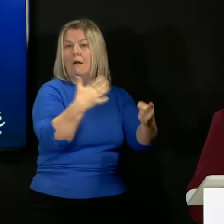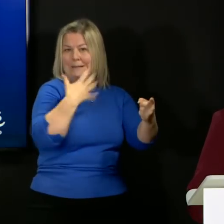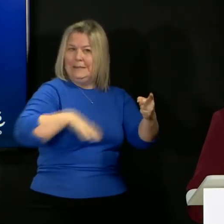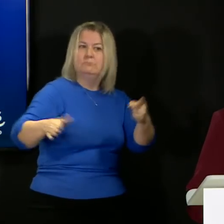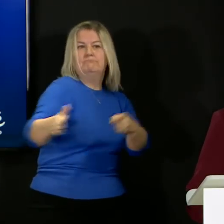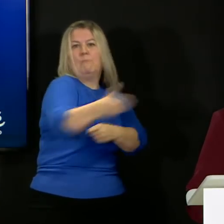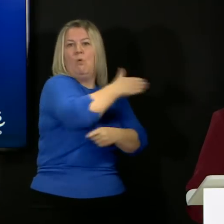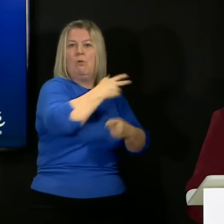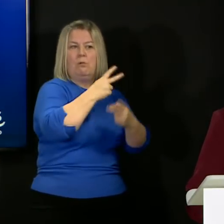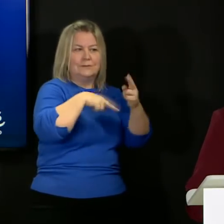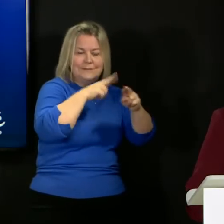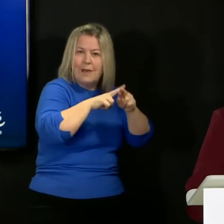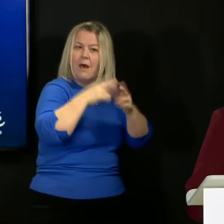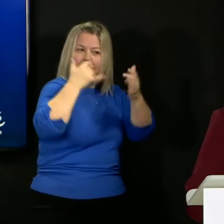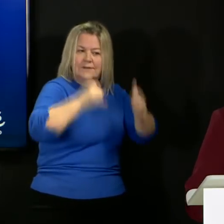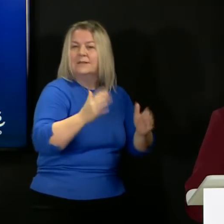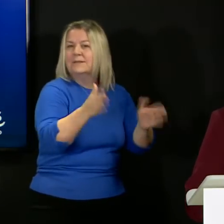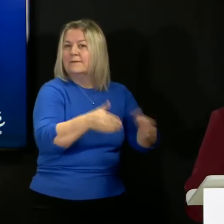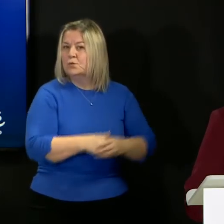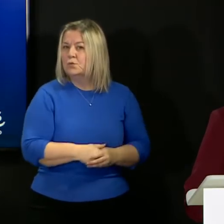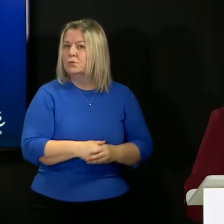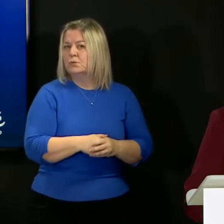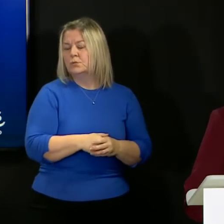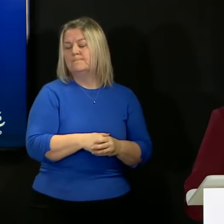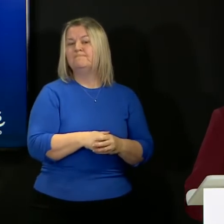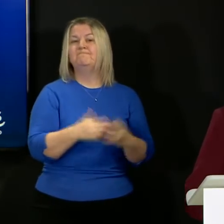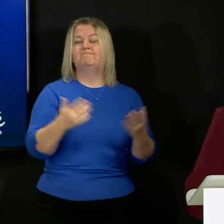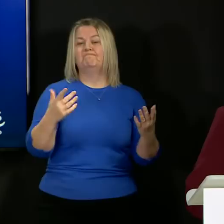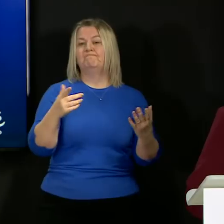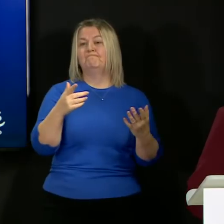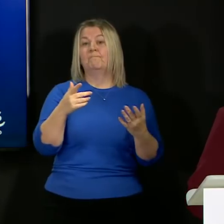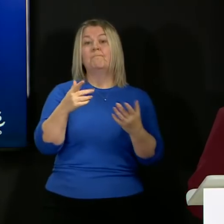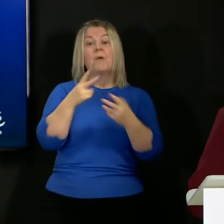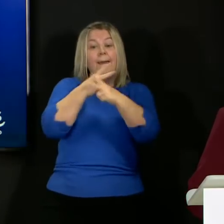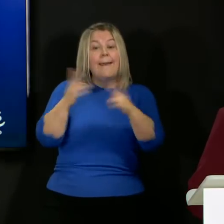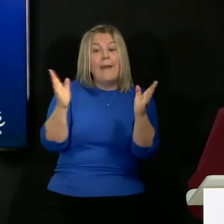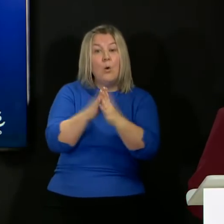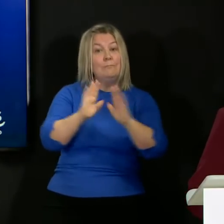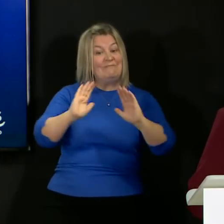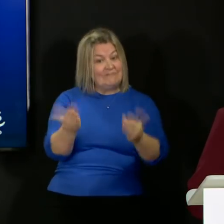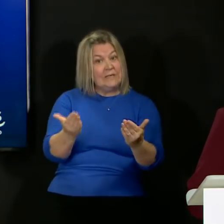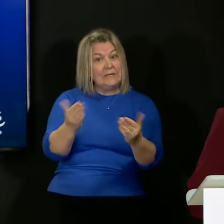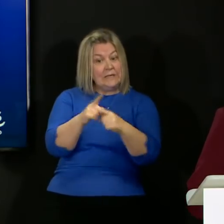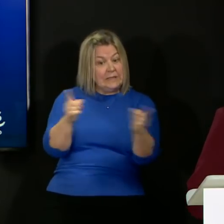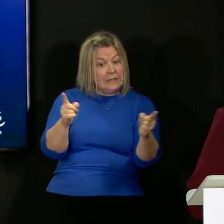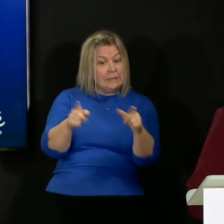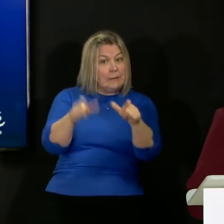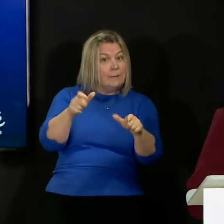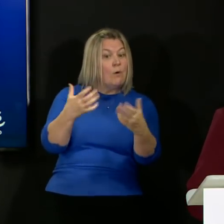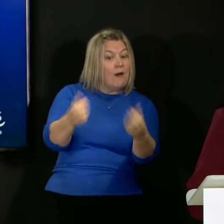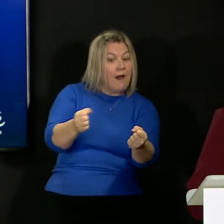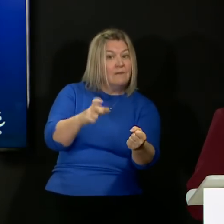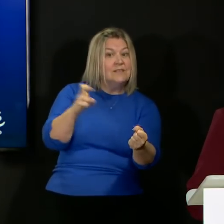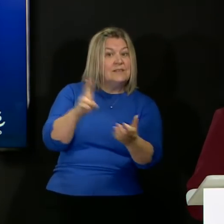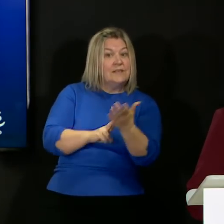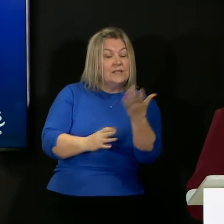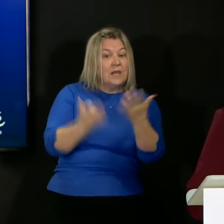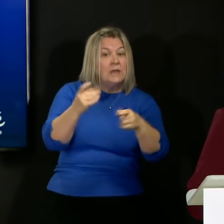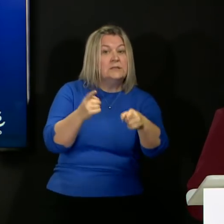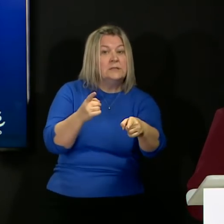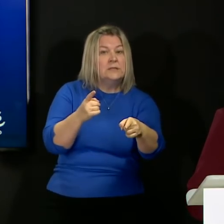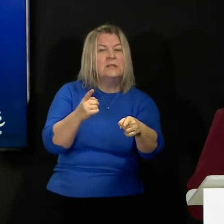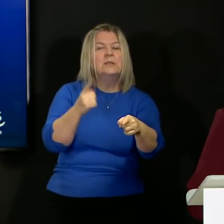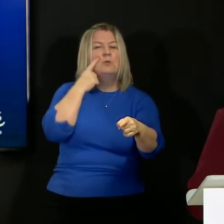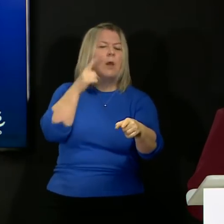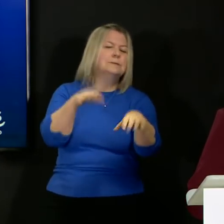to their consent. For care homes that have no current cases of COVID-19, the current position is sample